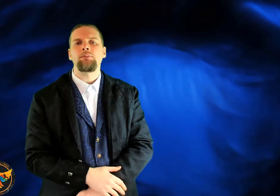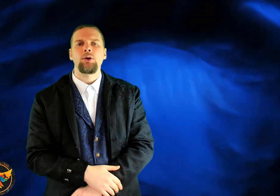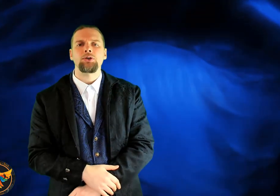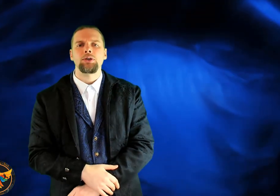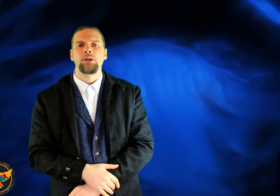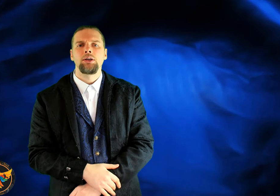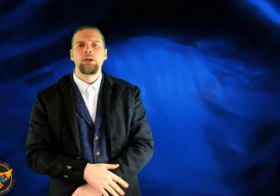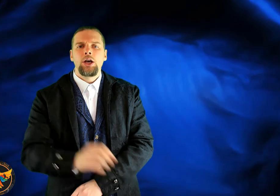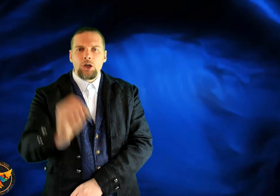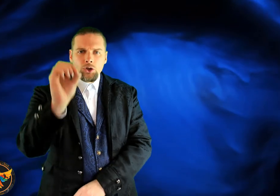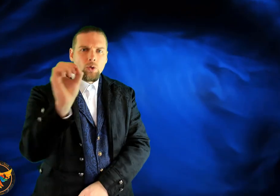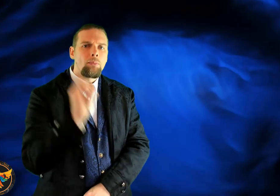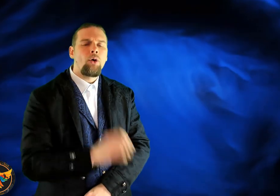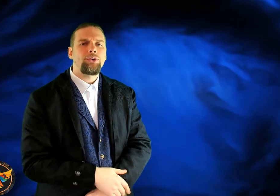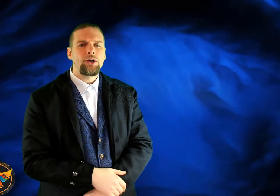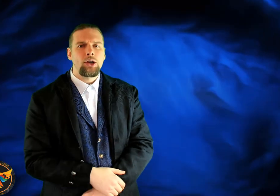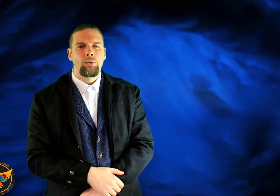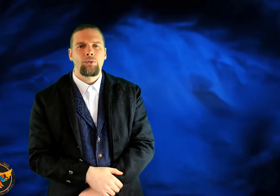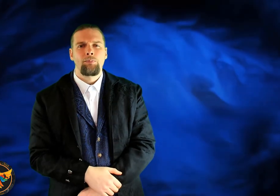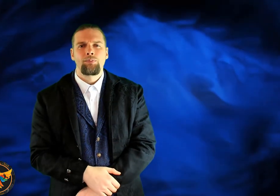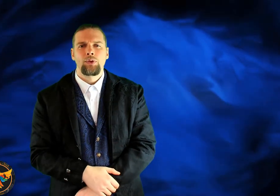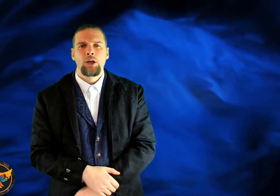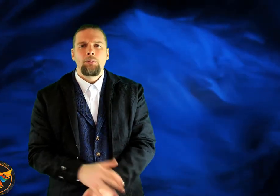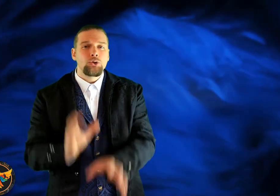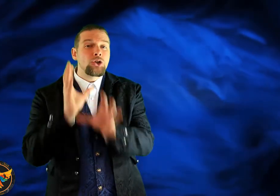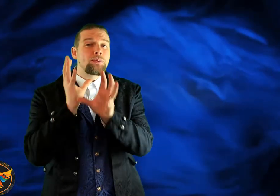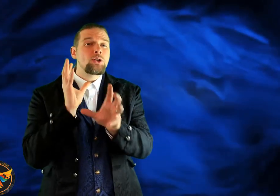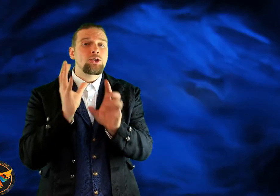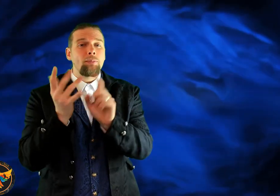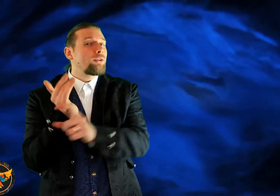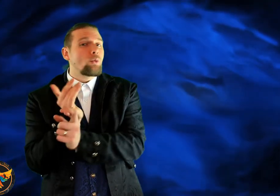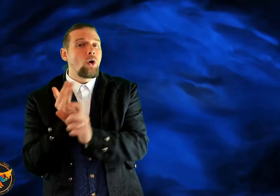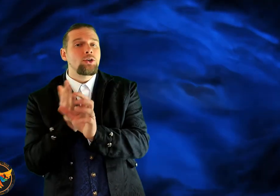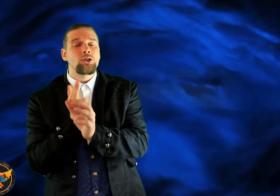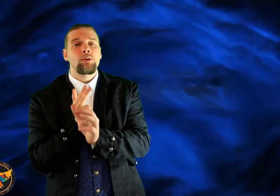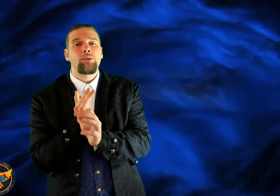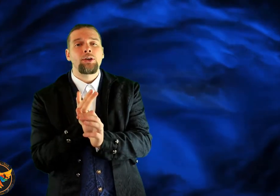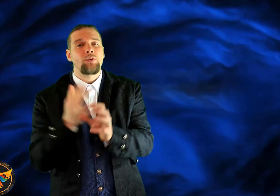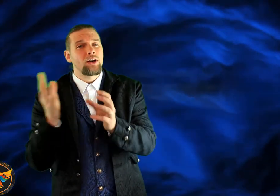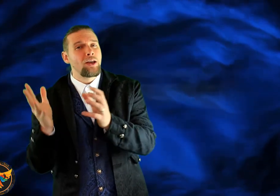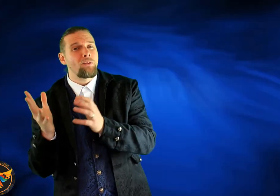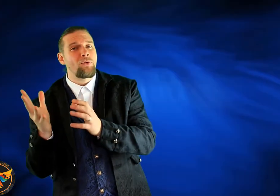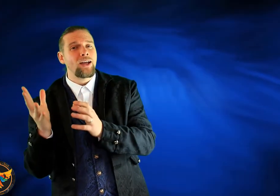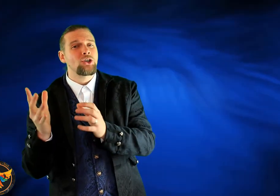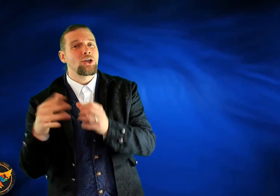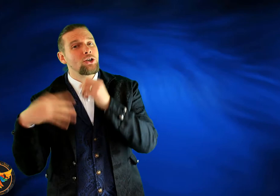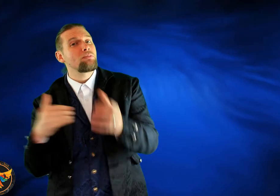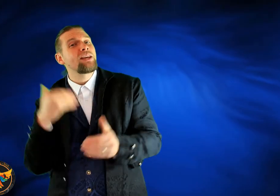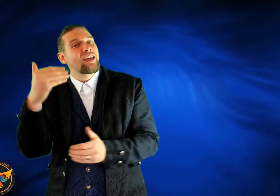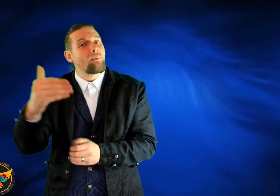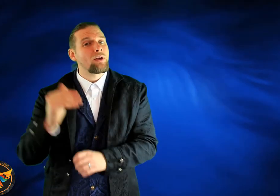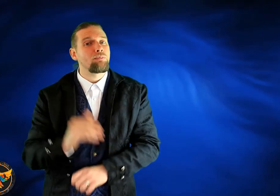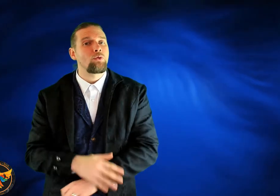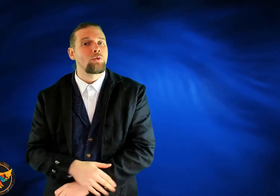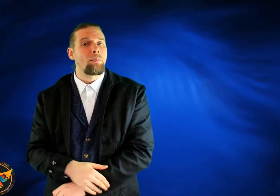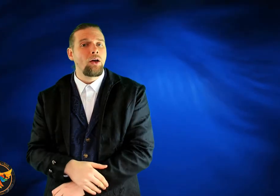person. You are more than enough. But just because something works and something's very near perfection, it doesn't mean it can't be improved upon.